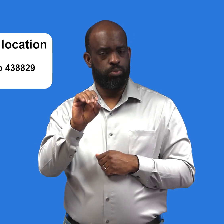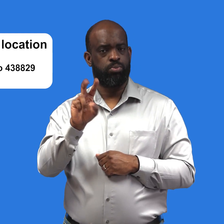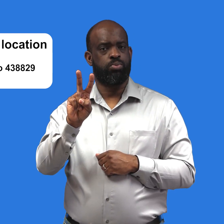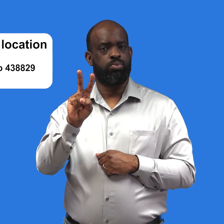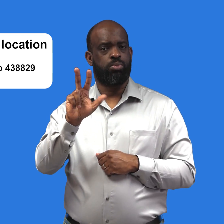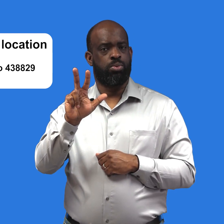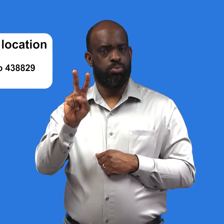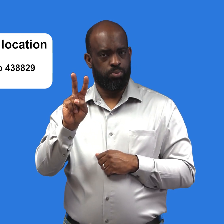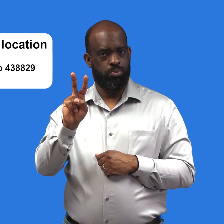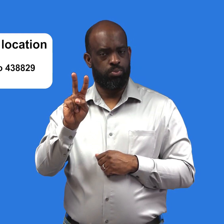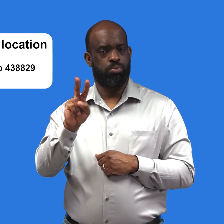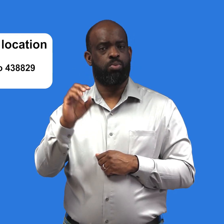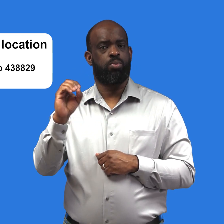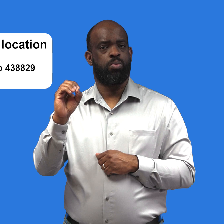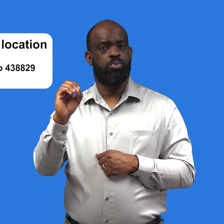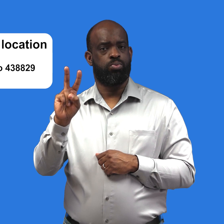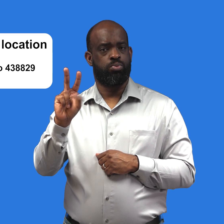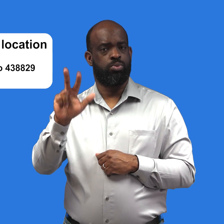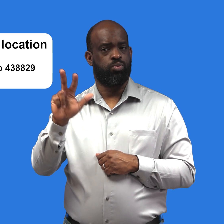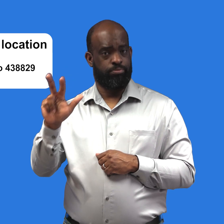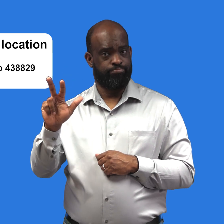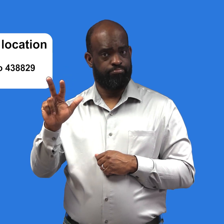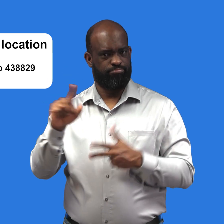-0233